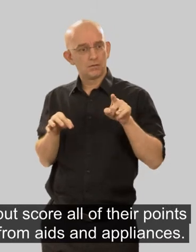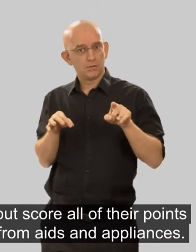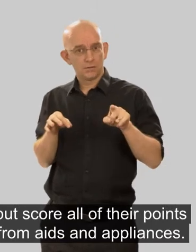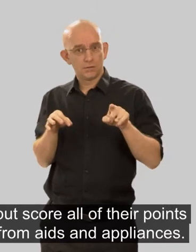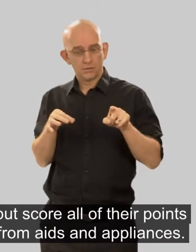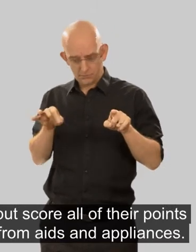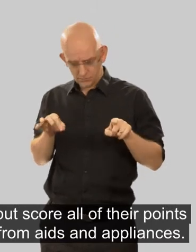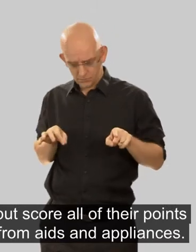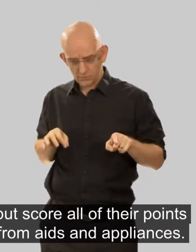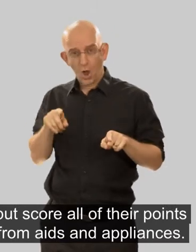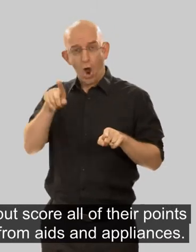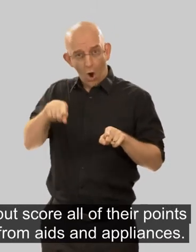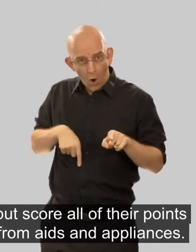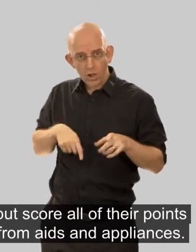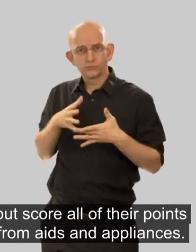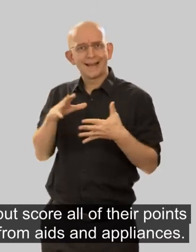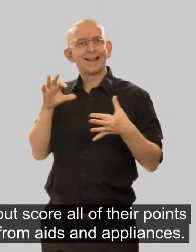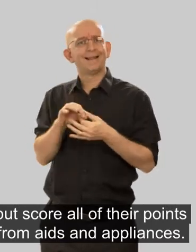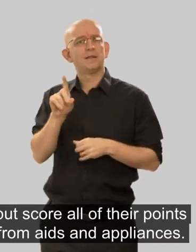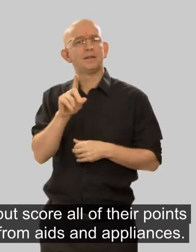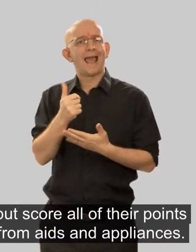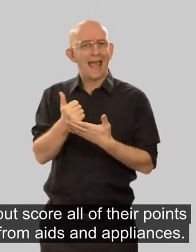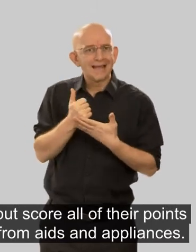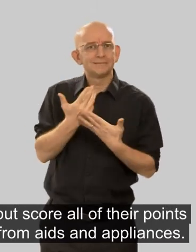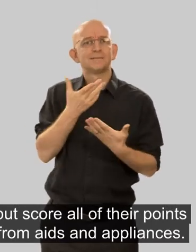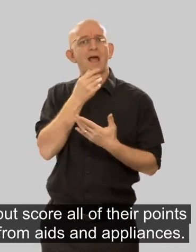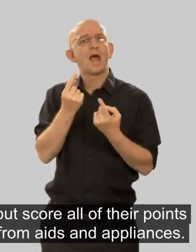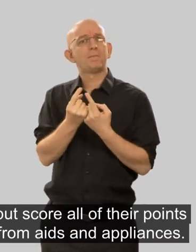but score all of their points from aids and appliances